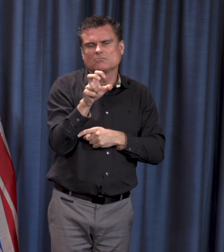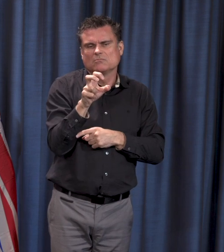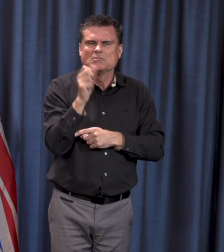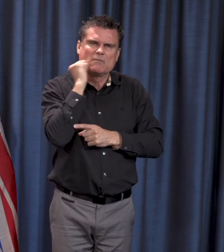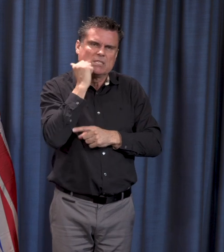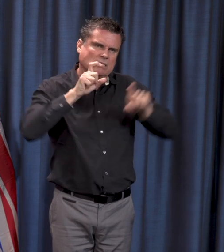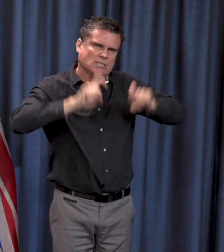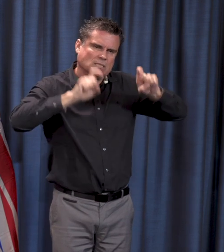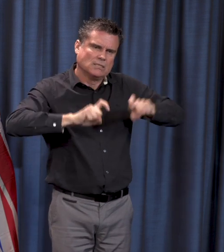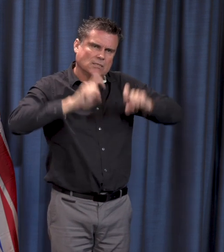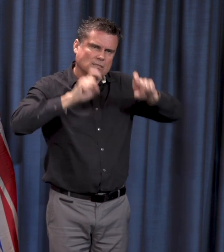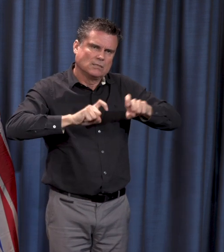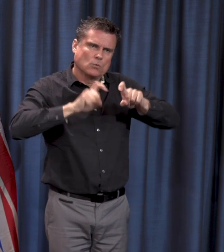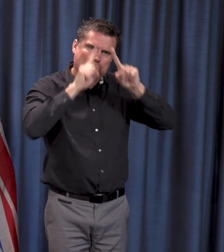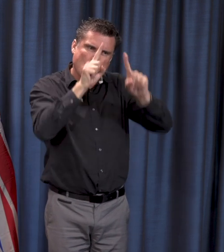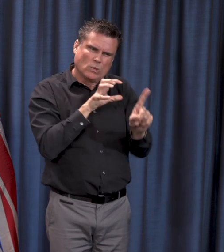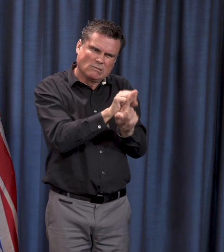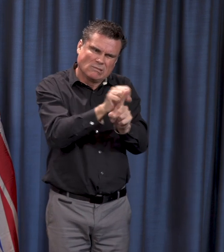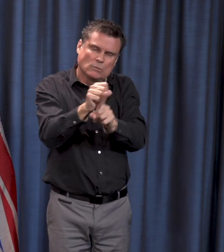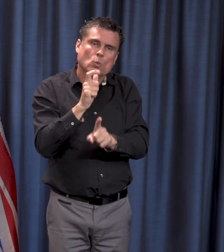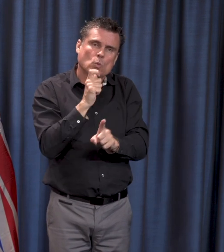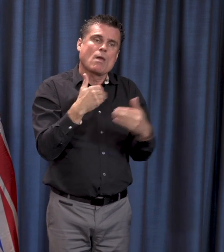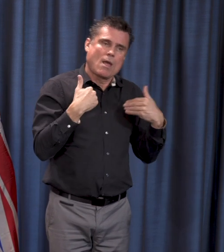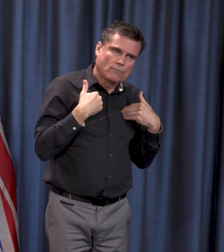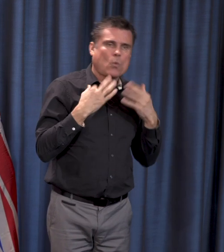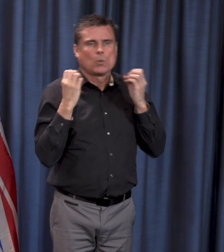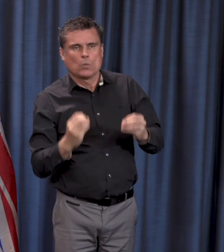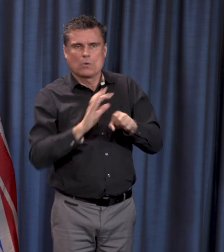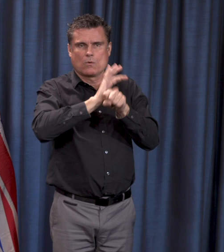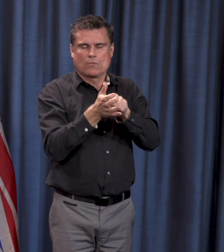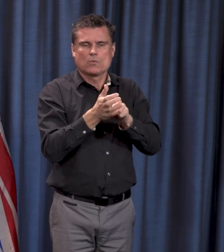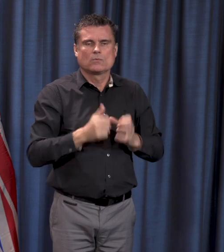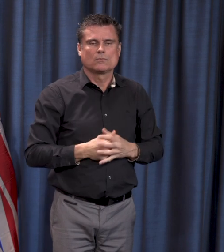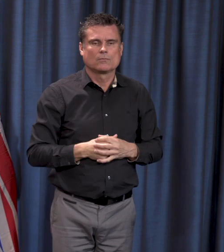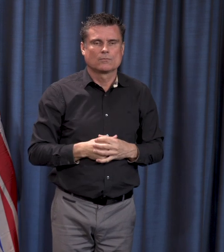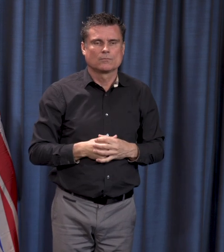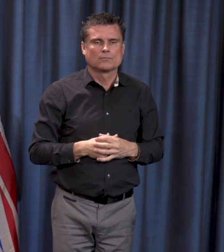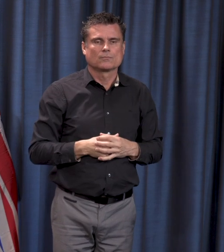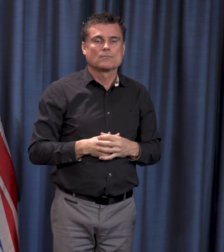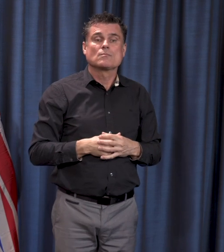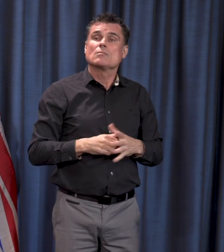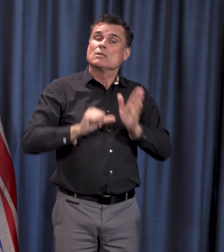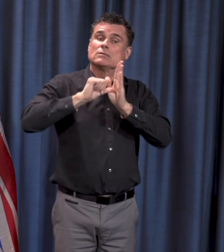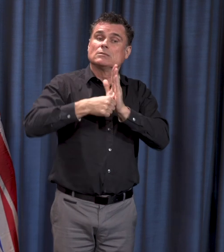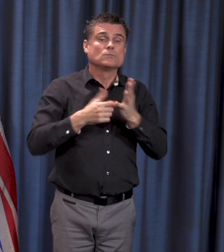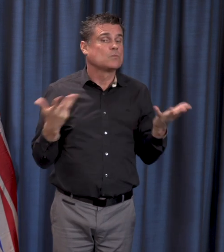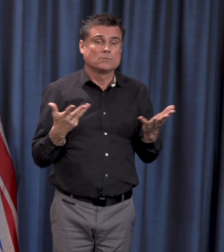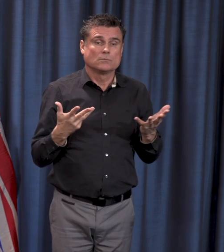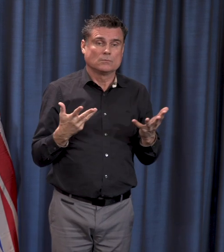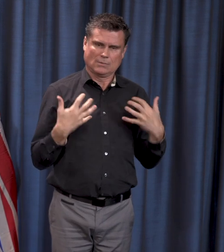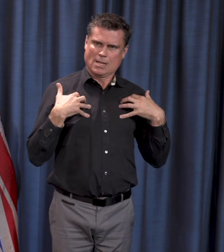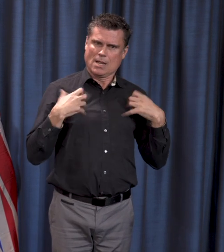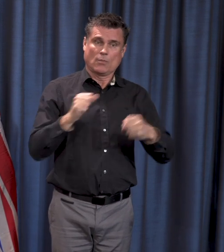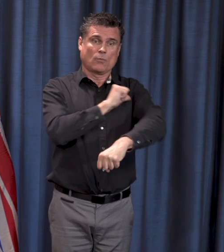emphasize the most important measures we're taking, the measures that have been taken by health authorities in the province and